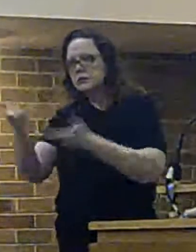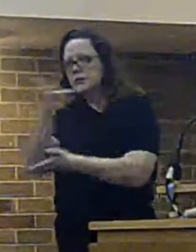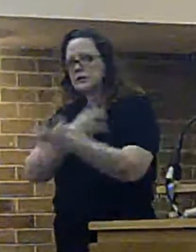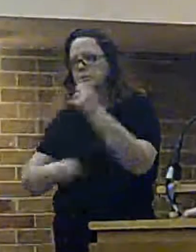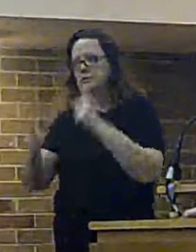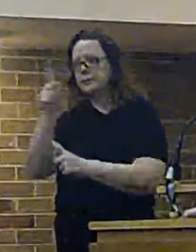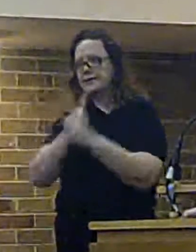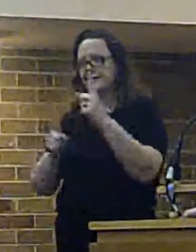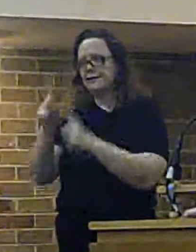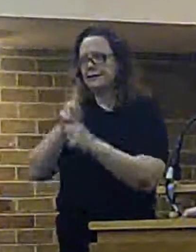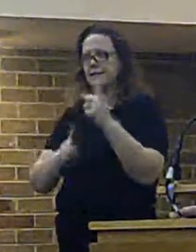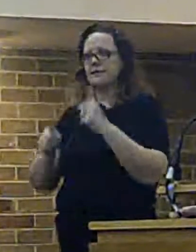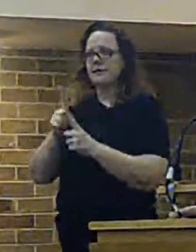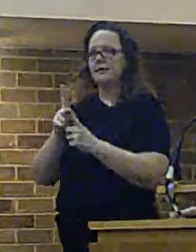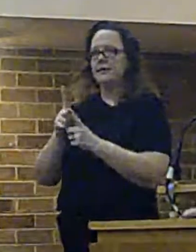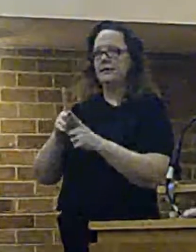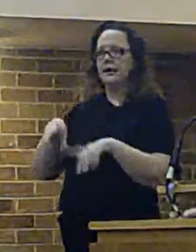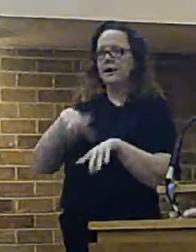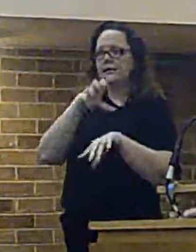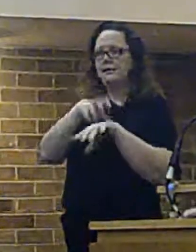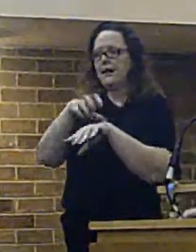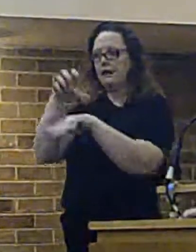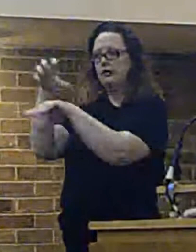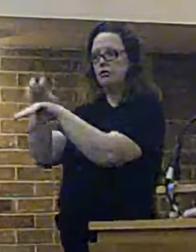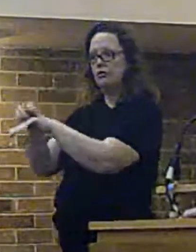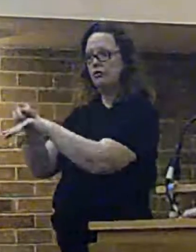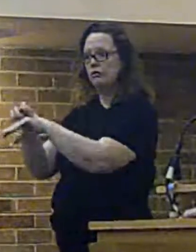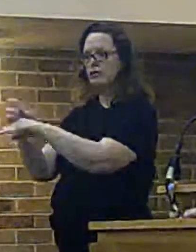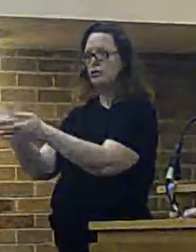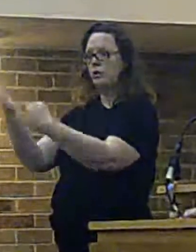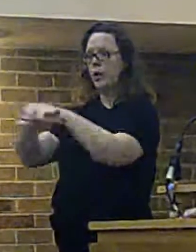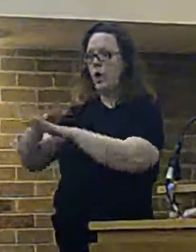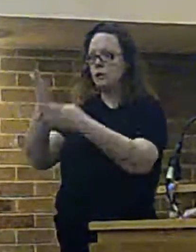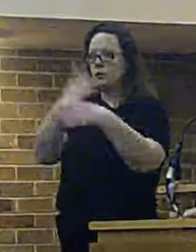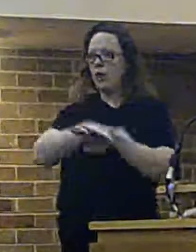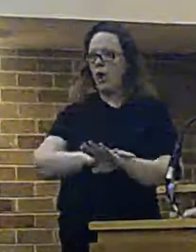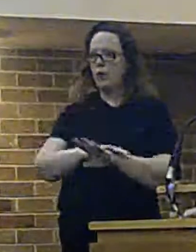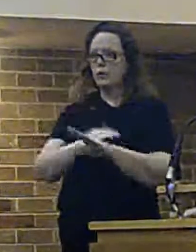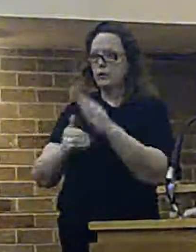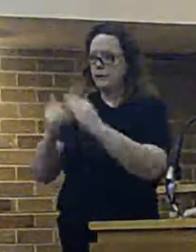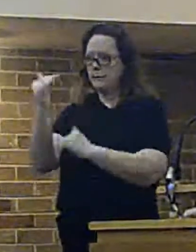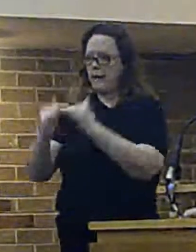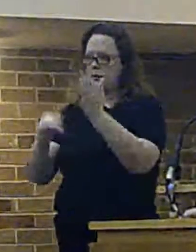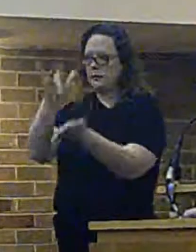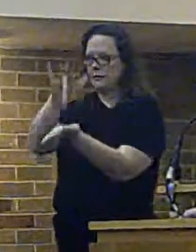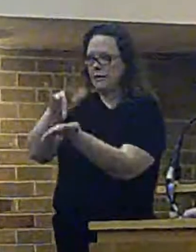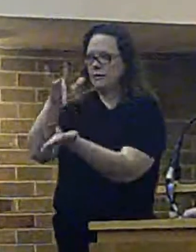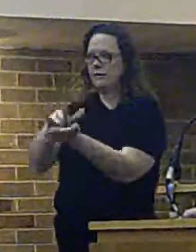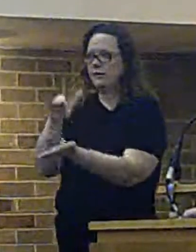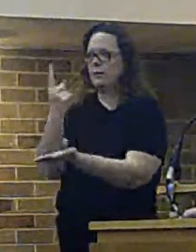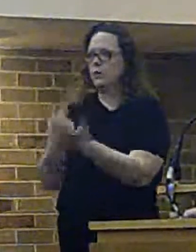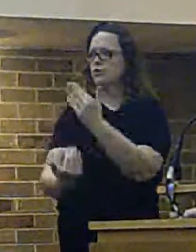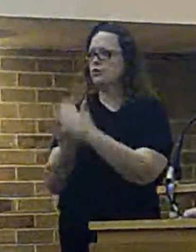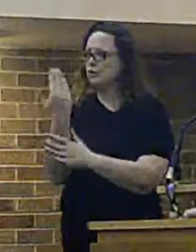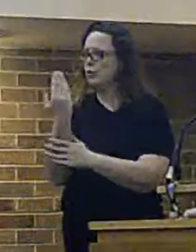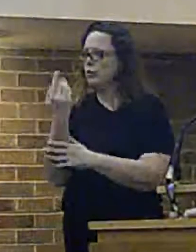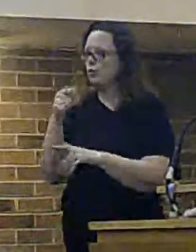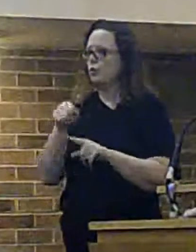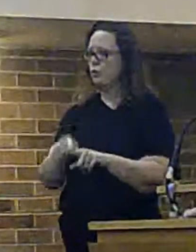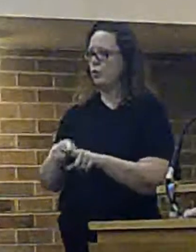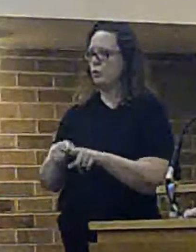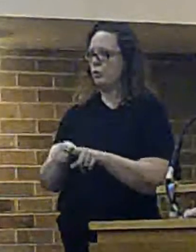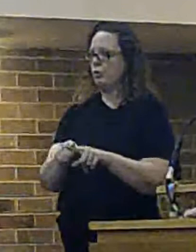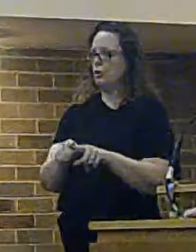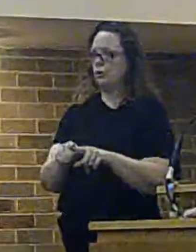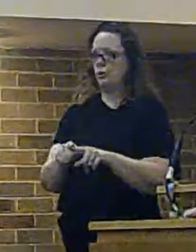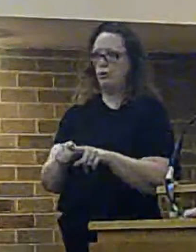station managers were viewed by those who attended as, when I used the term here, popular, that's probably not the right